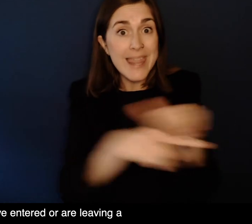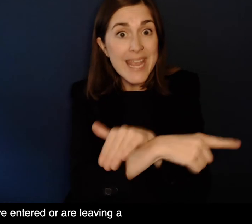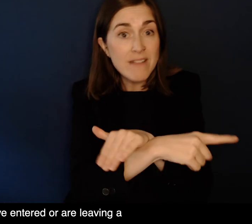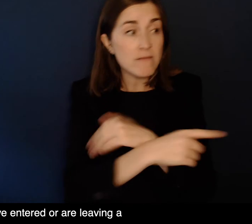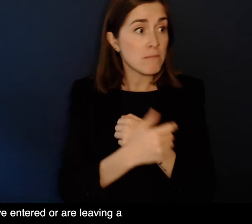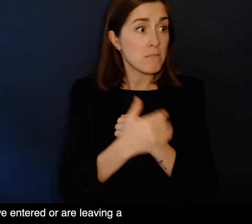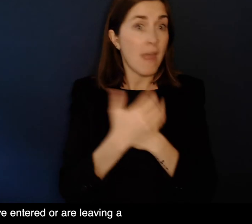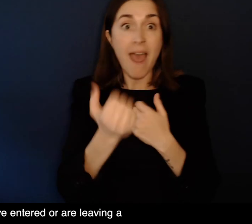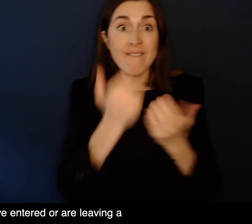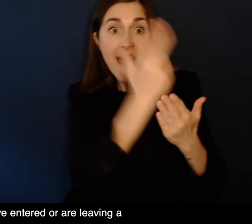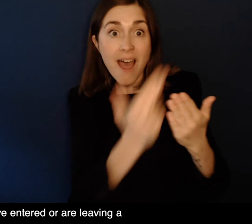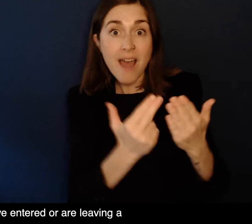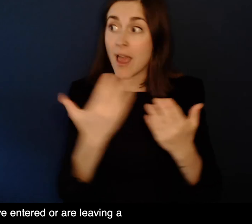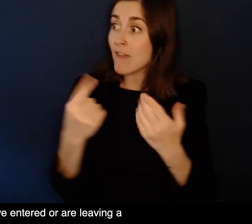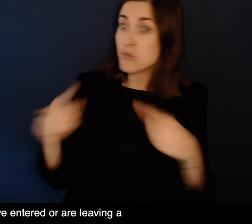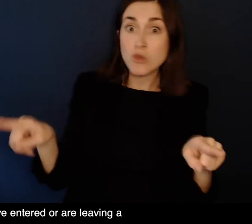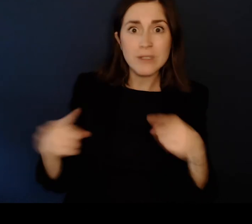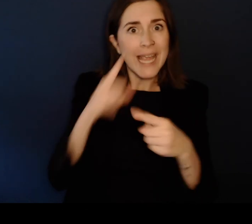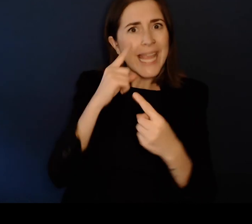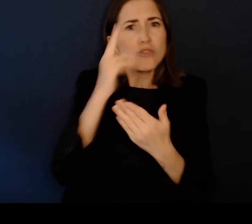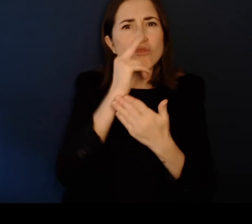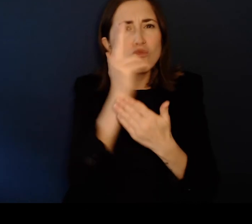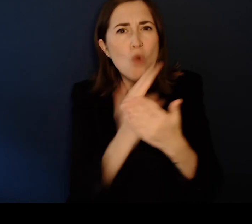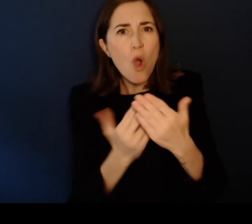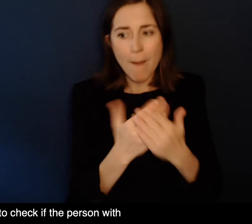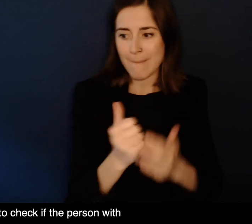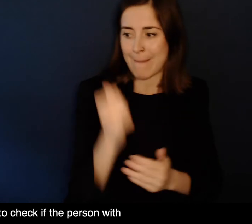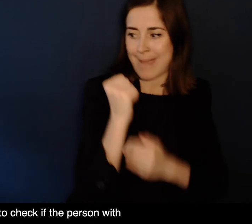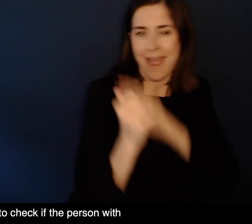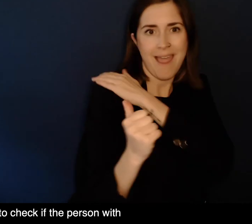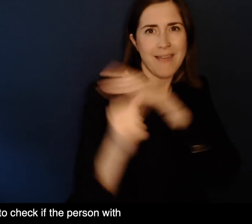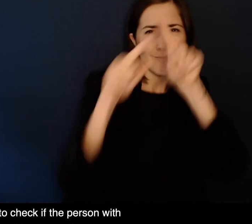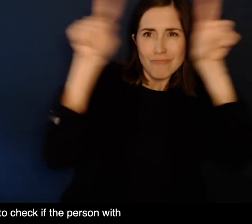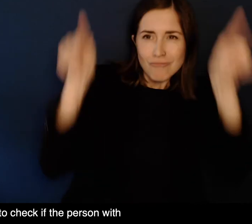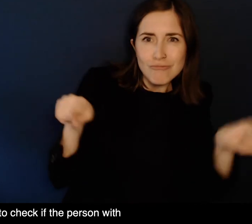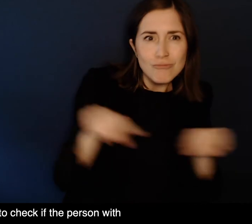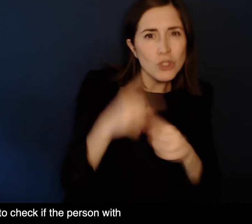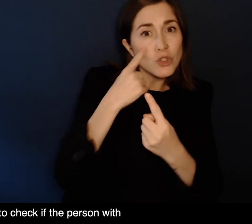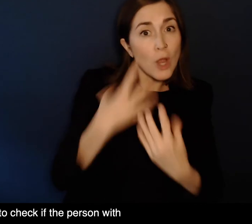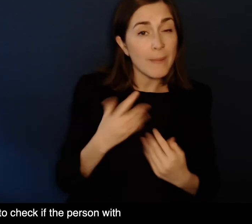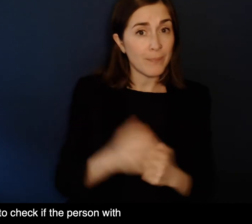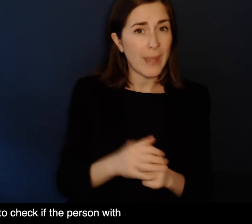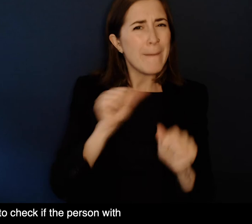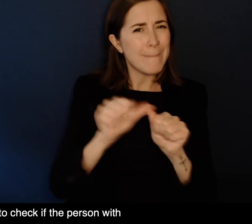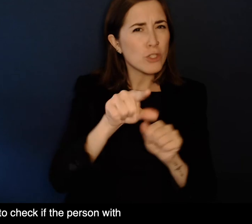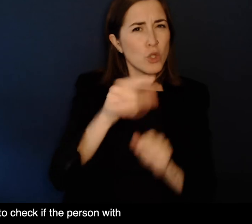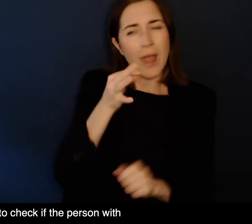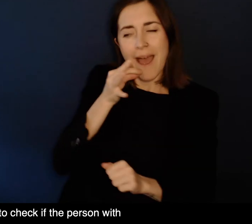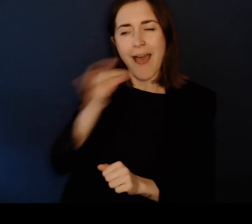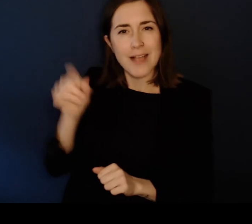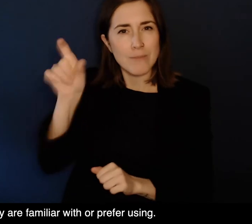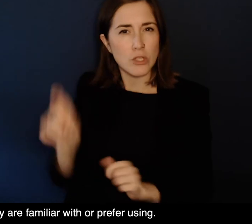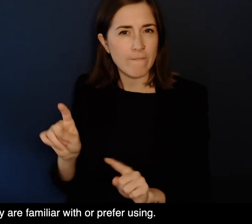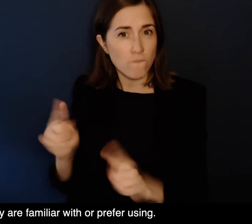room As well as features of art and music It is important to check if the person with deafblindness Likes to use